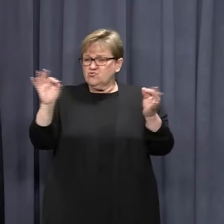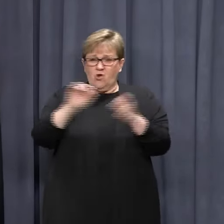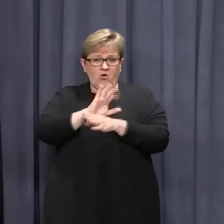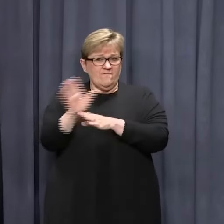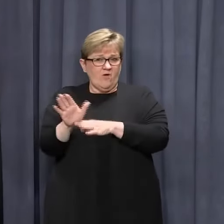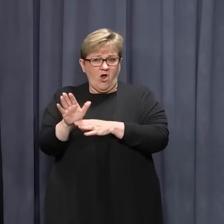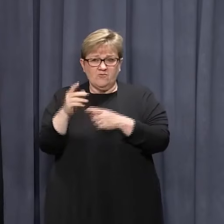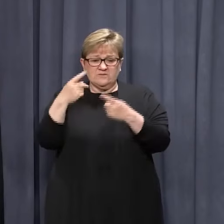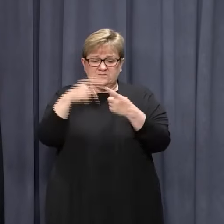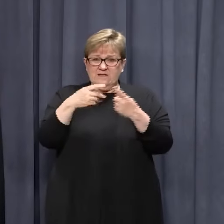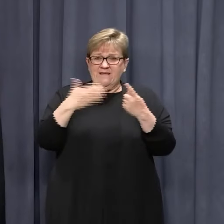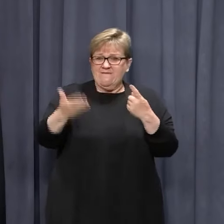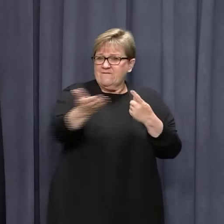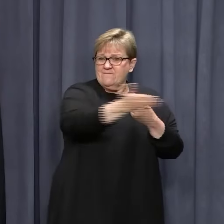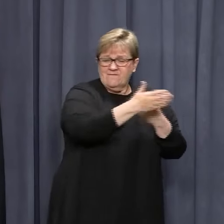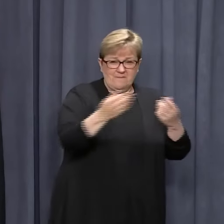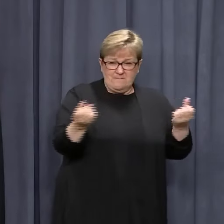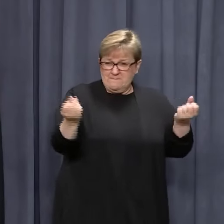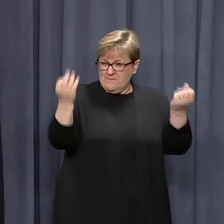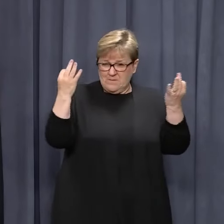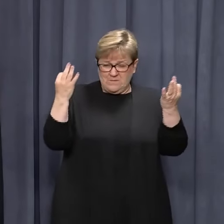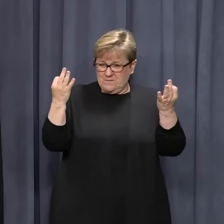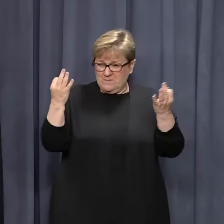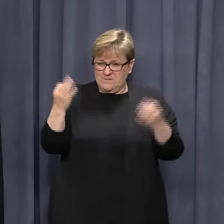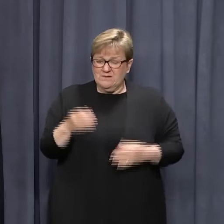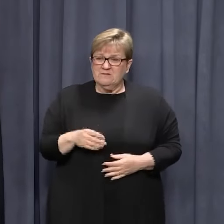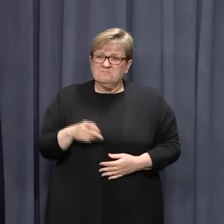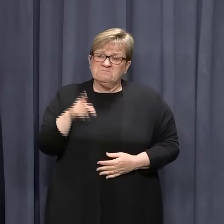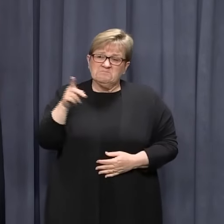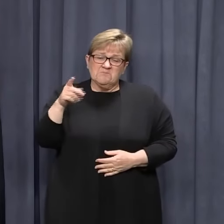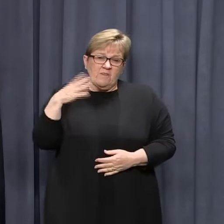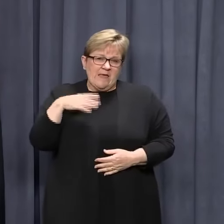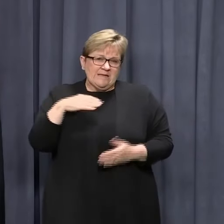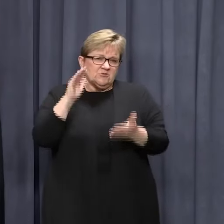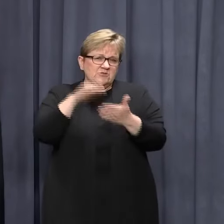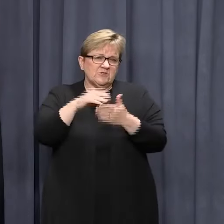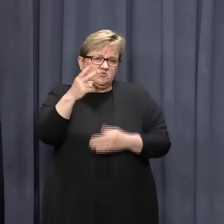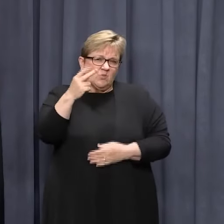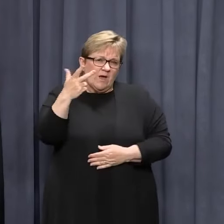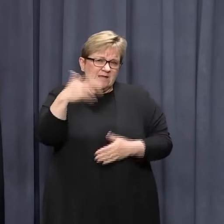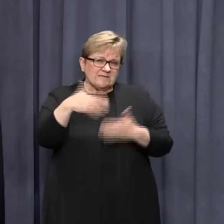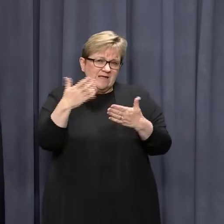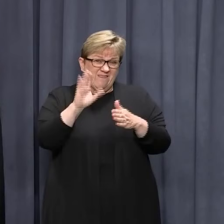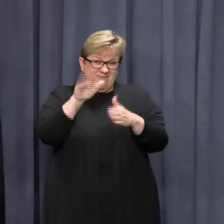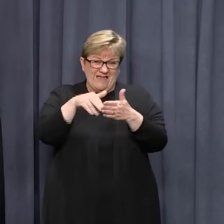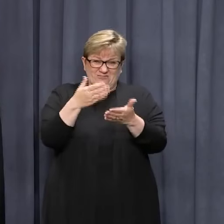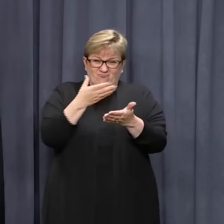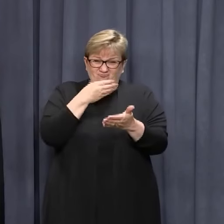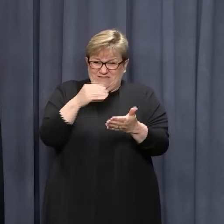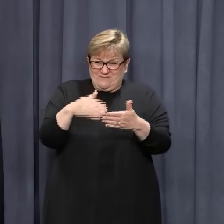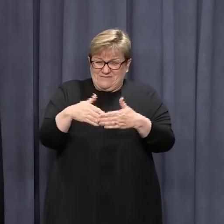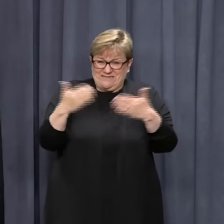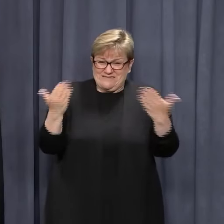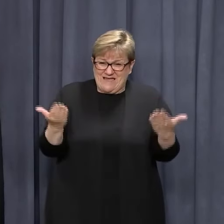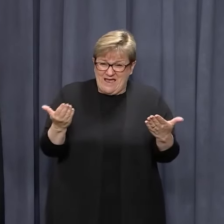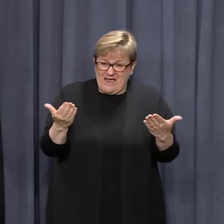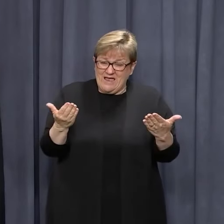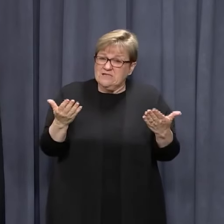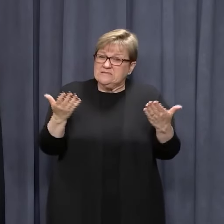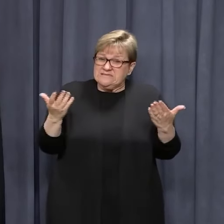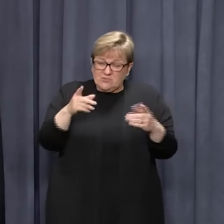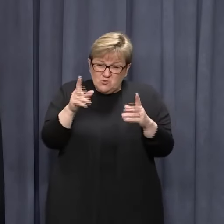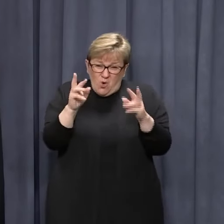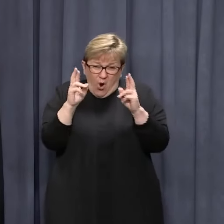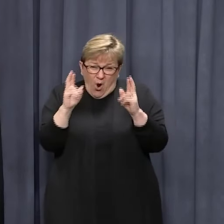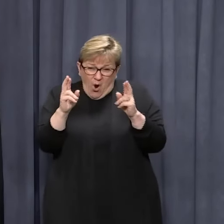cases. So they need to get to 28 days. That basically takes into Christmas Day. Is there